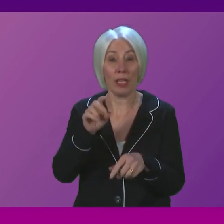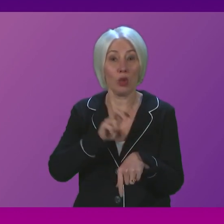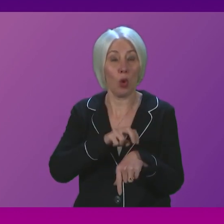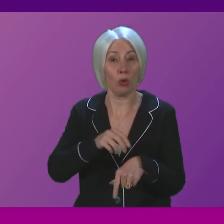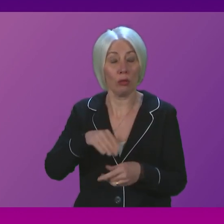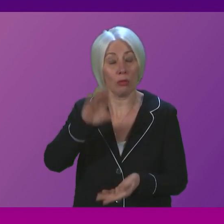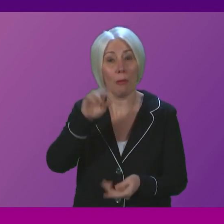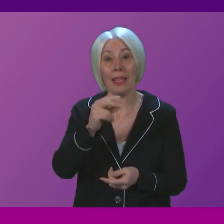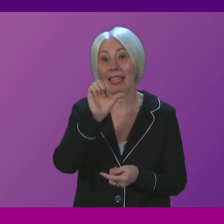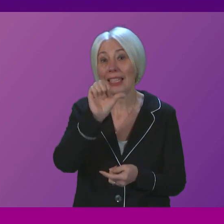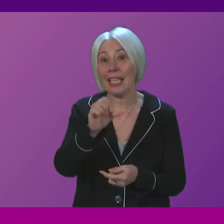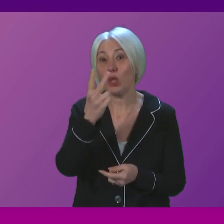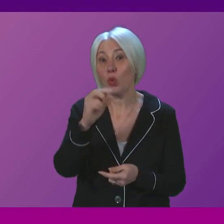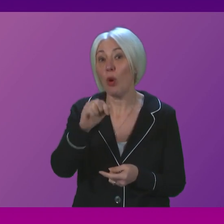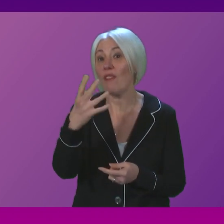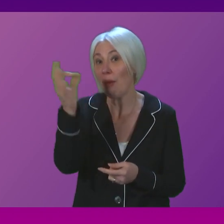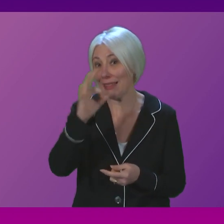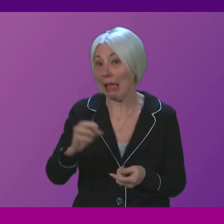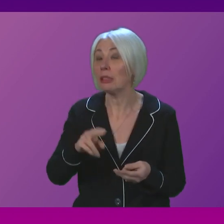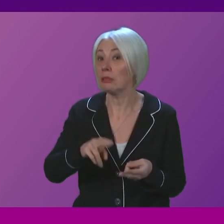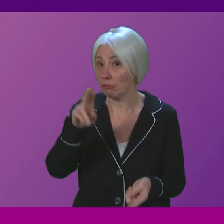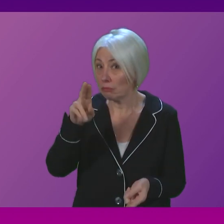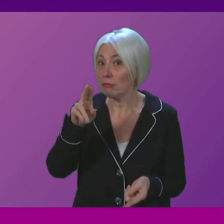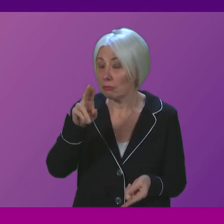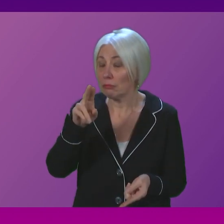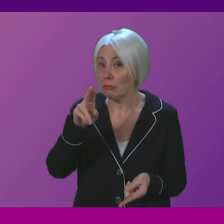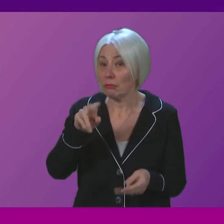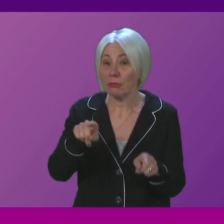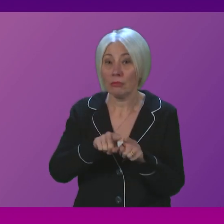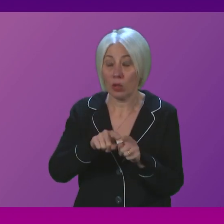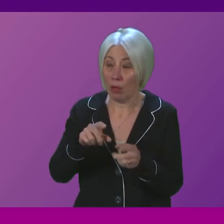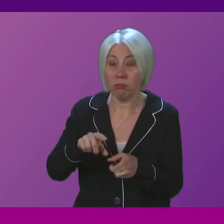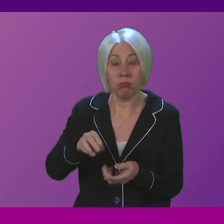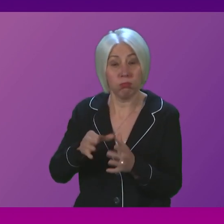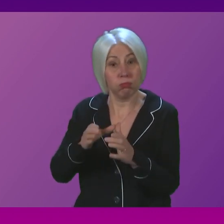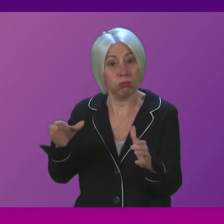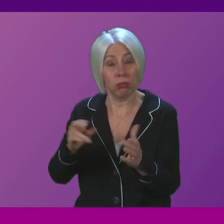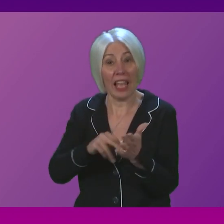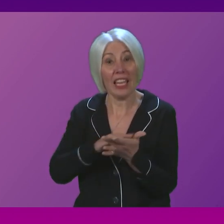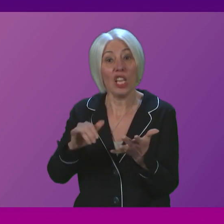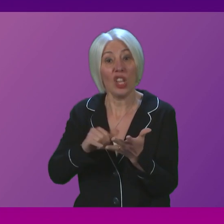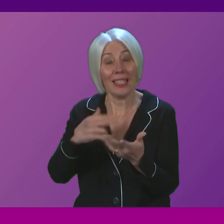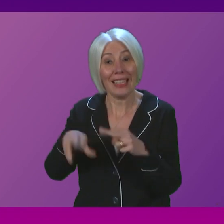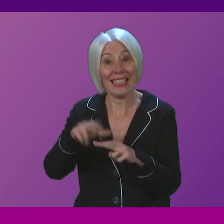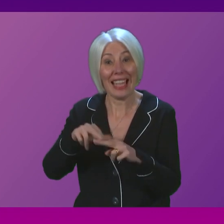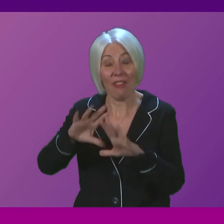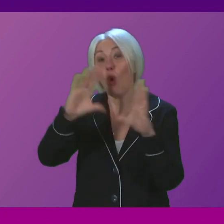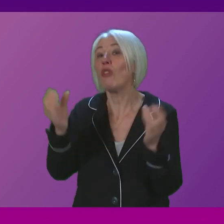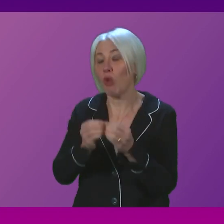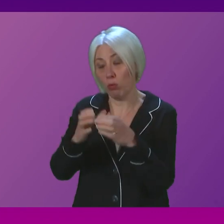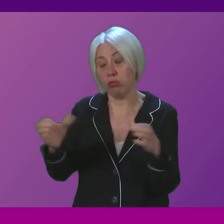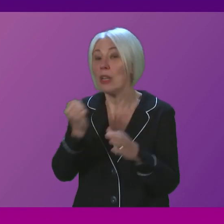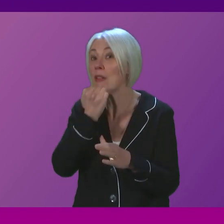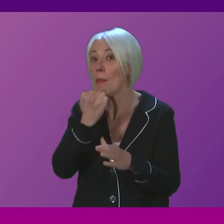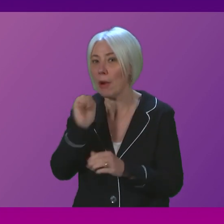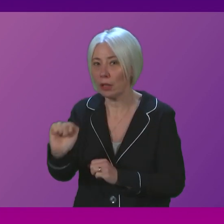62.5%. There's also been an increase in the workforce in the NHS overall. We've